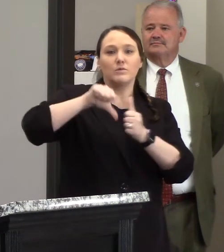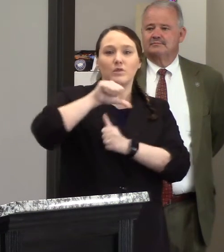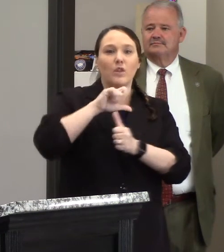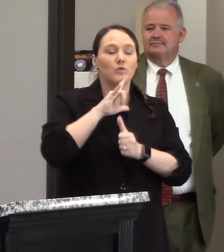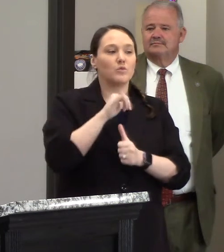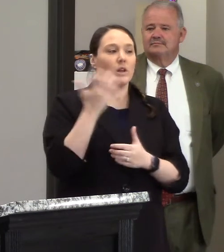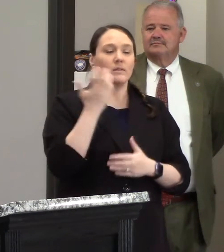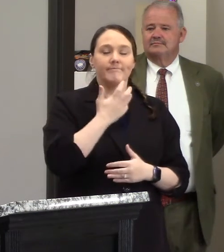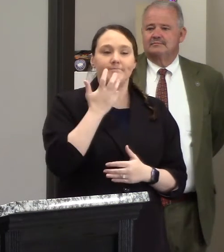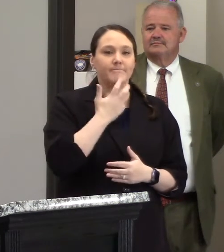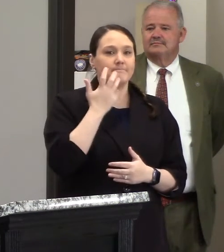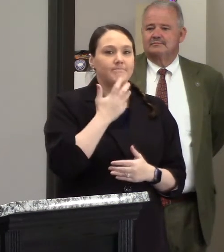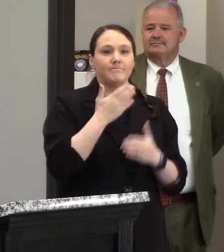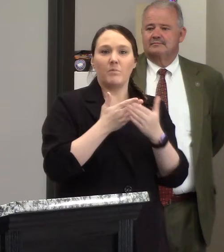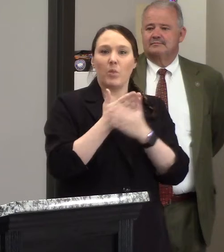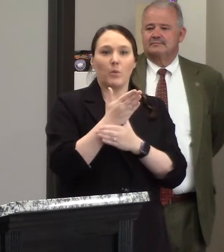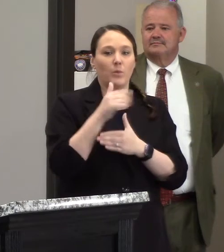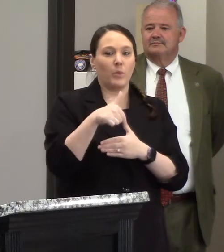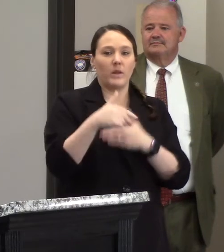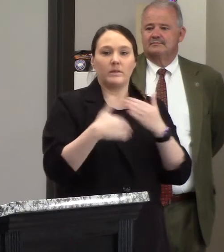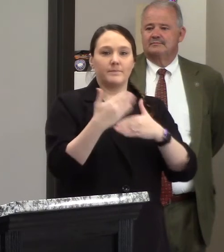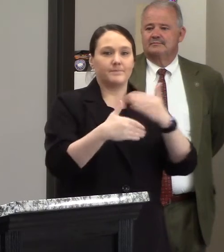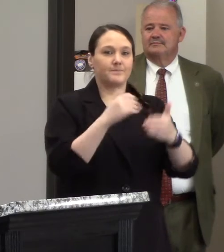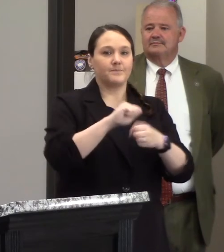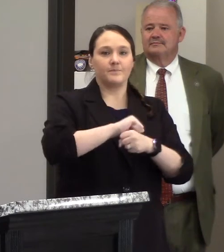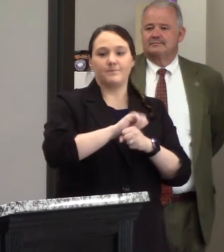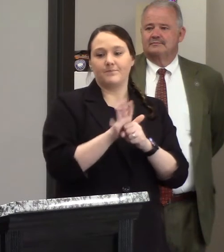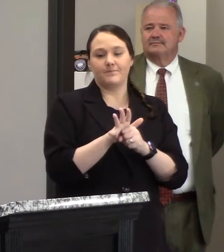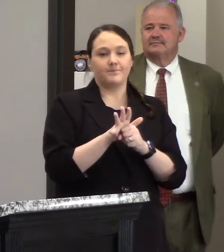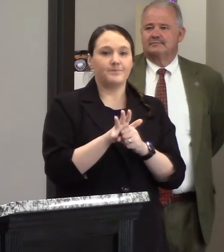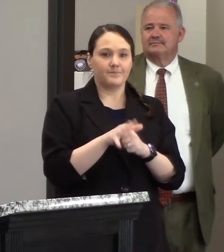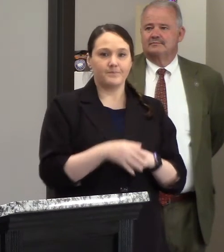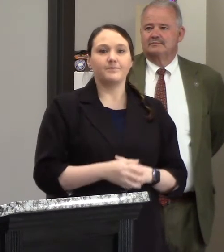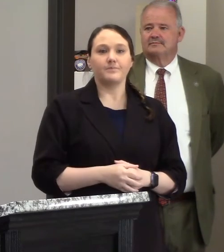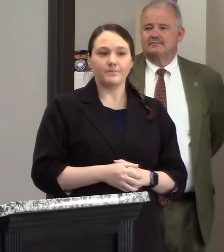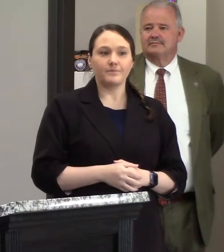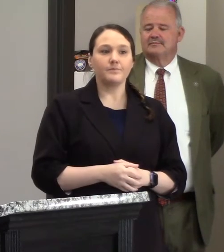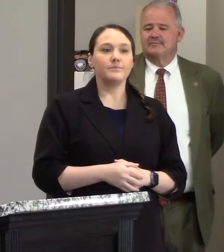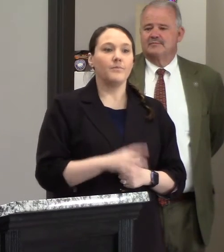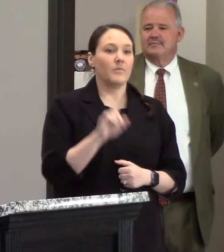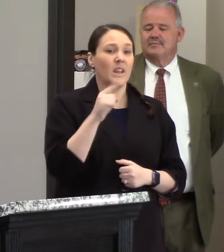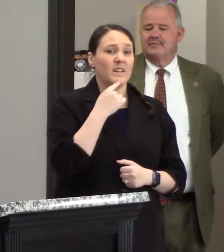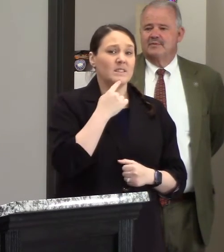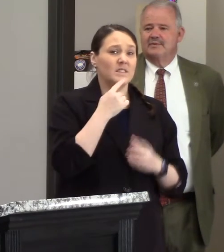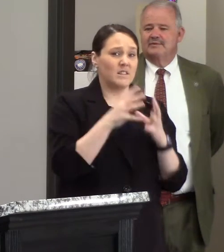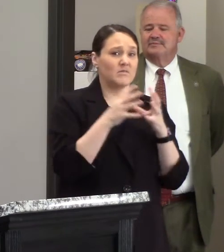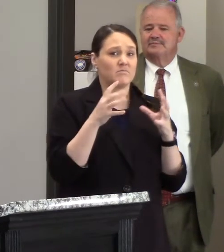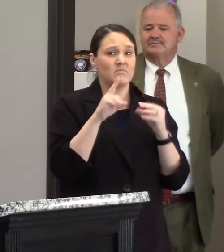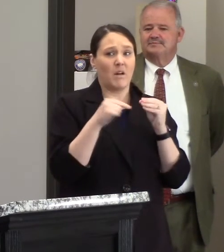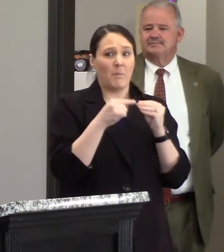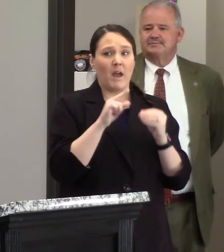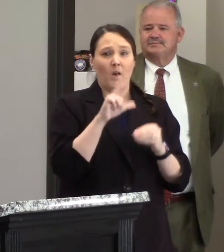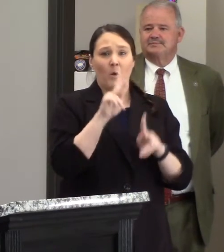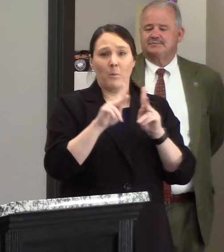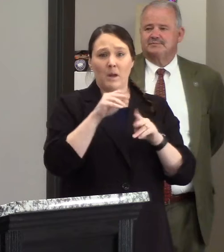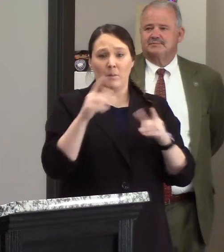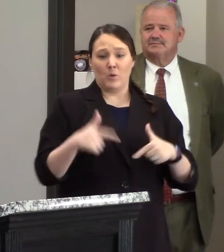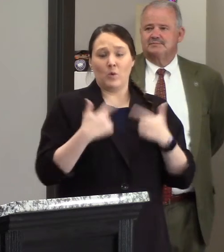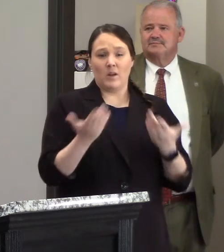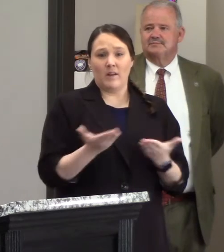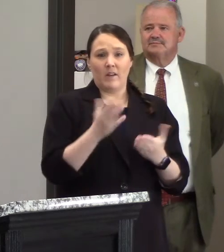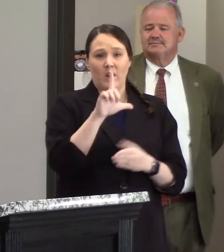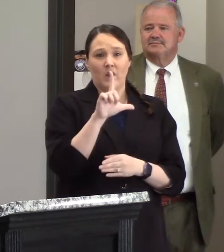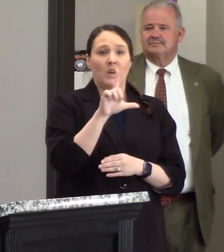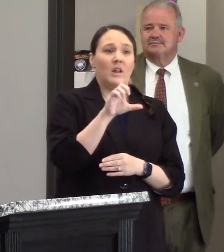uh run through this covid pandemic and you know it just says a lot about the people of loudon county of loud